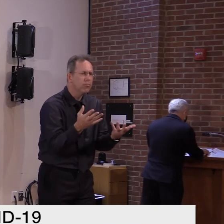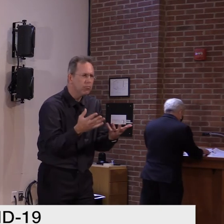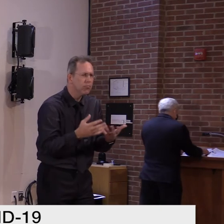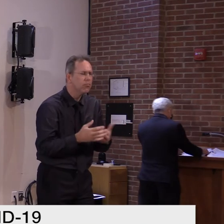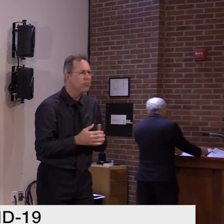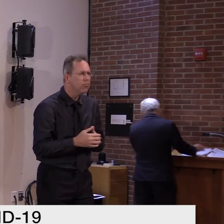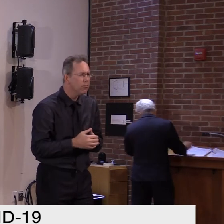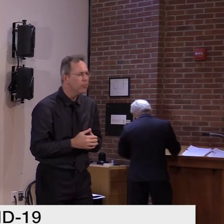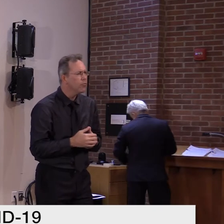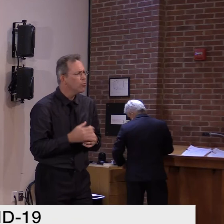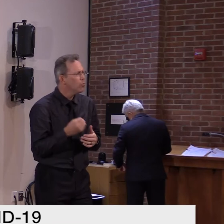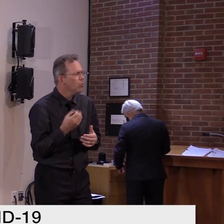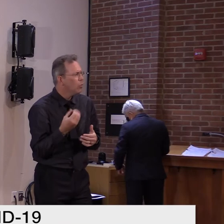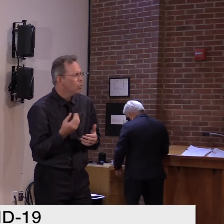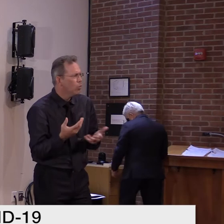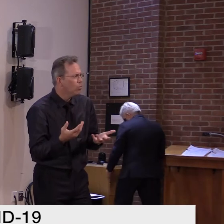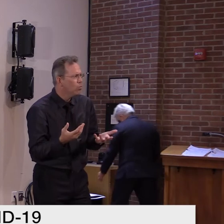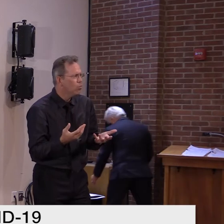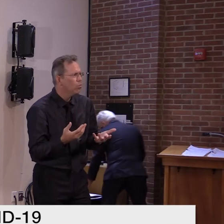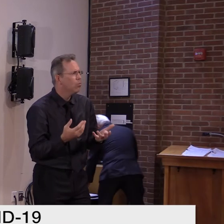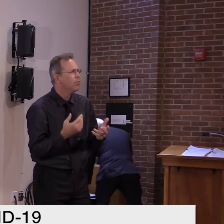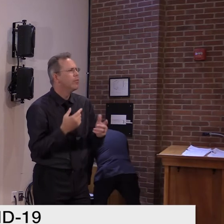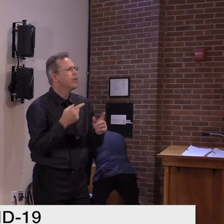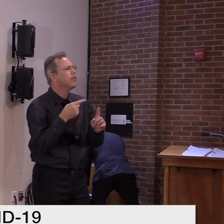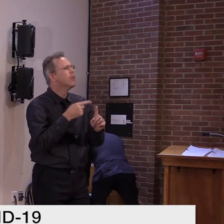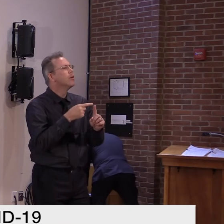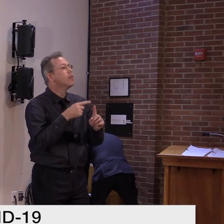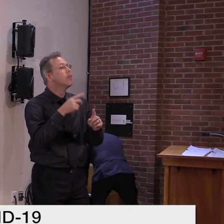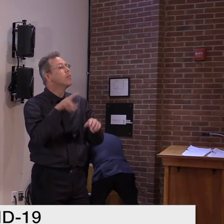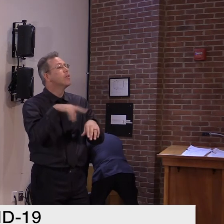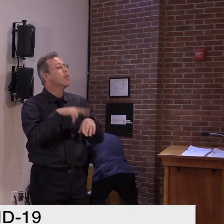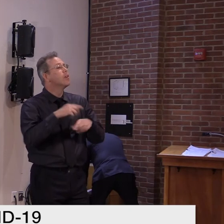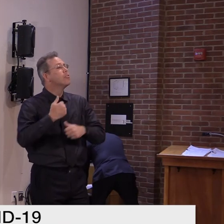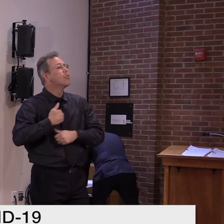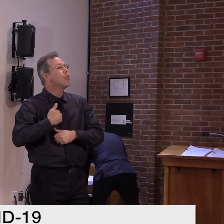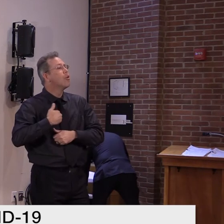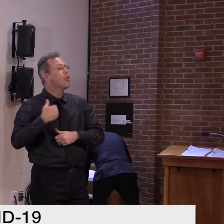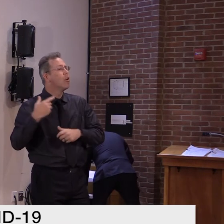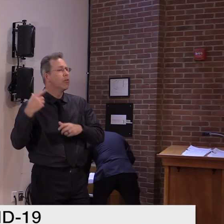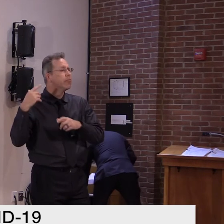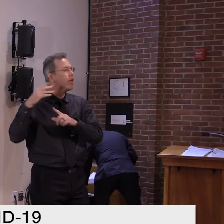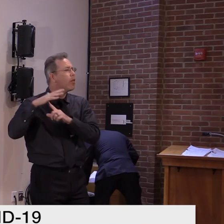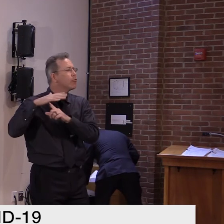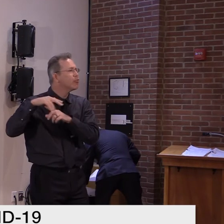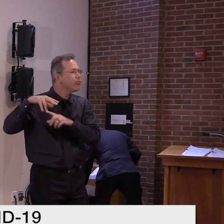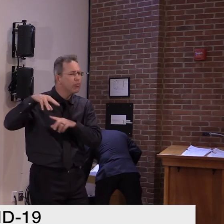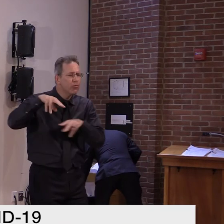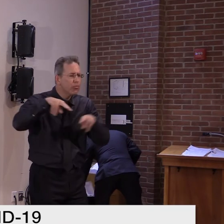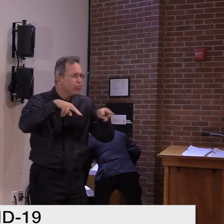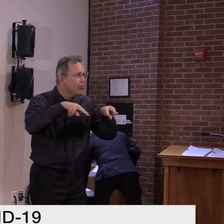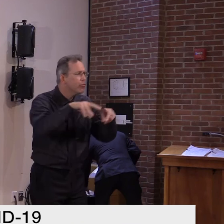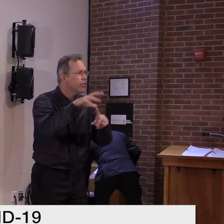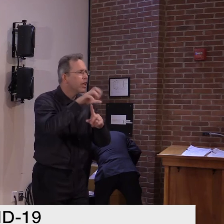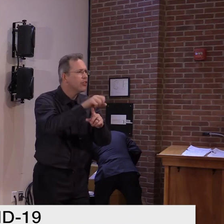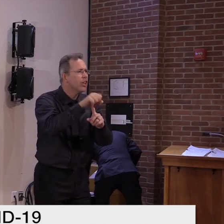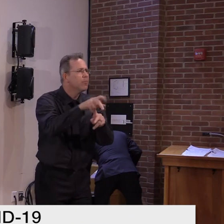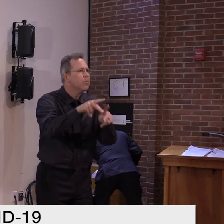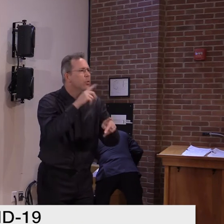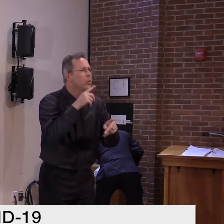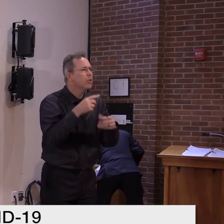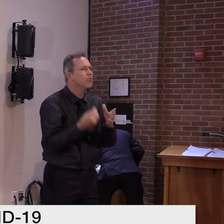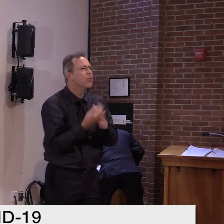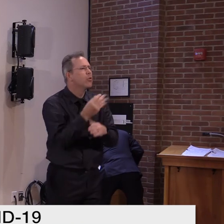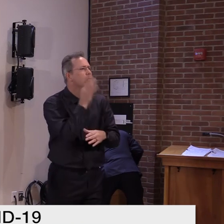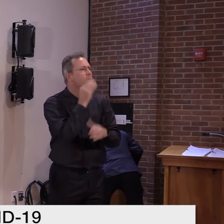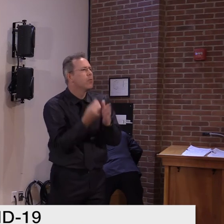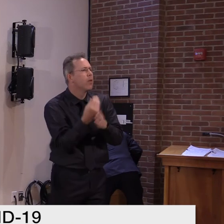helicopters and arrest people for growing outdoors. And I've seen people who now have police